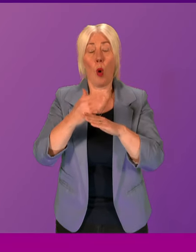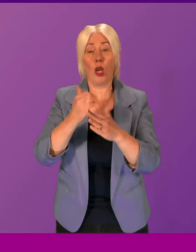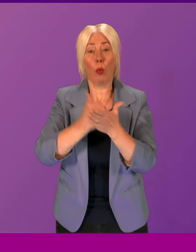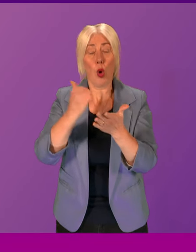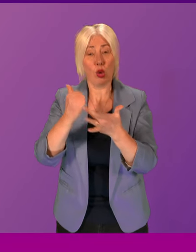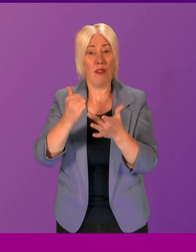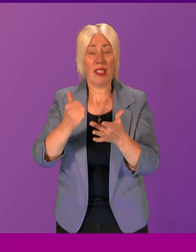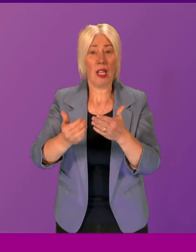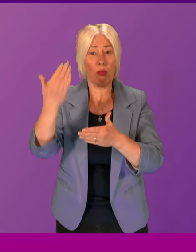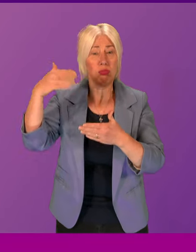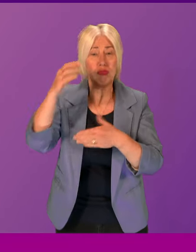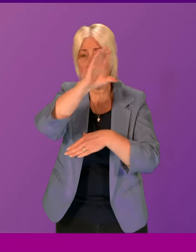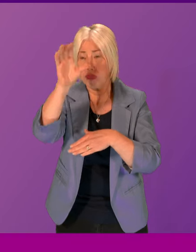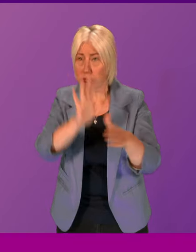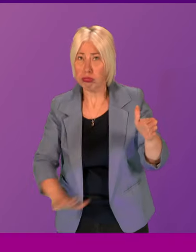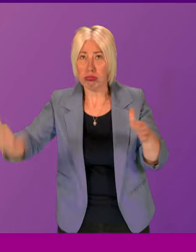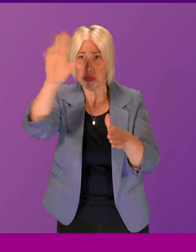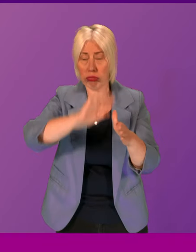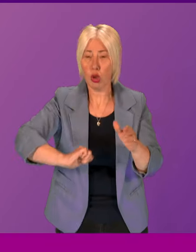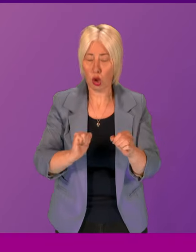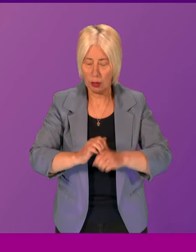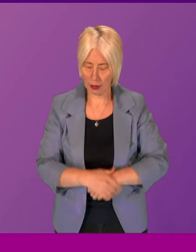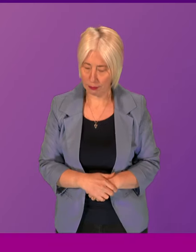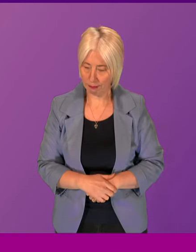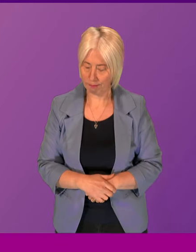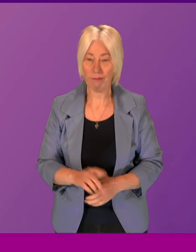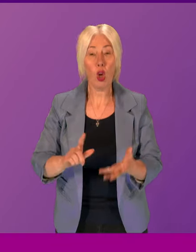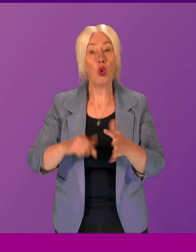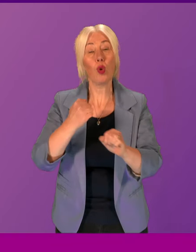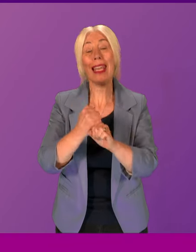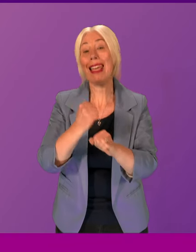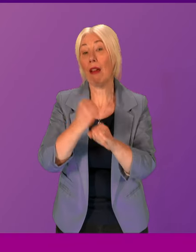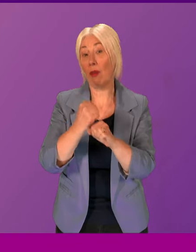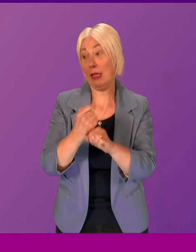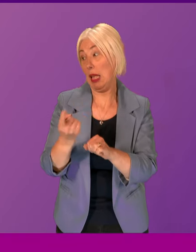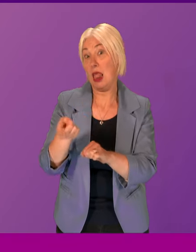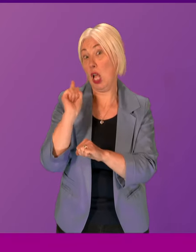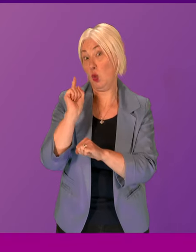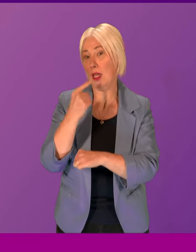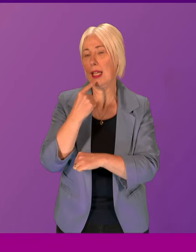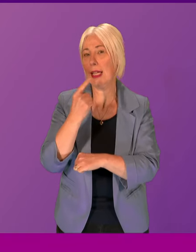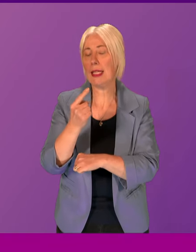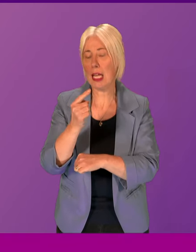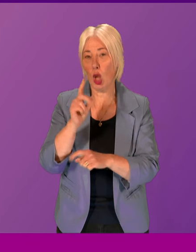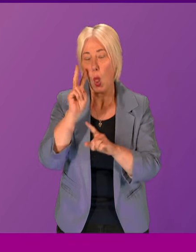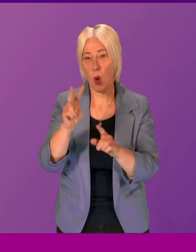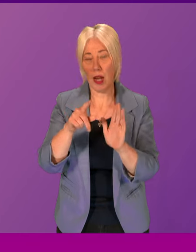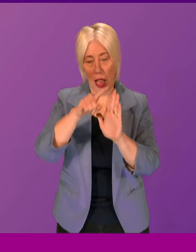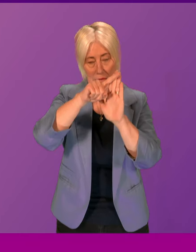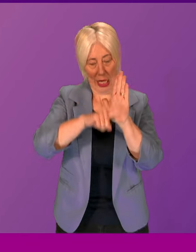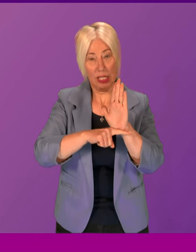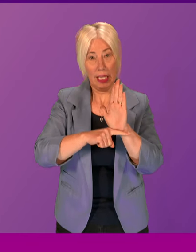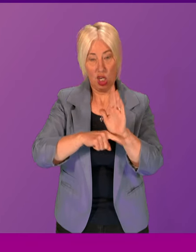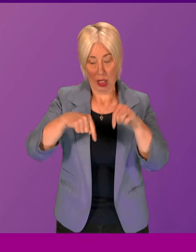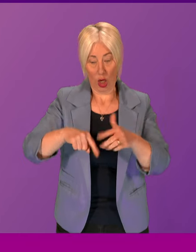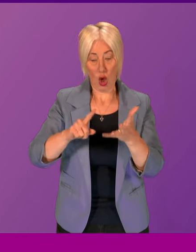sub-postmistresses right across Scotland. The UK government last week announced that they were looking to bring forward legislation in